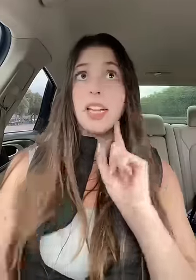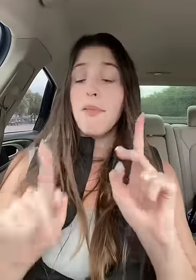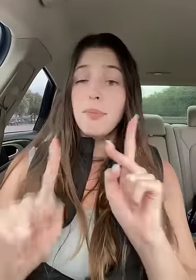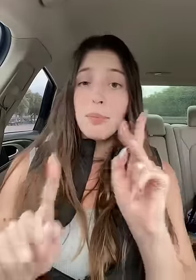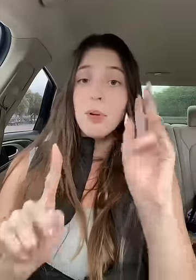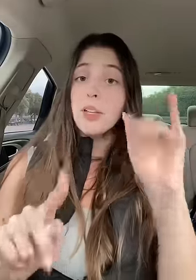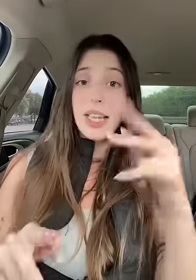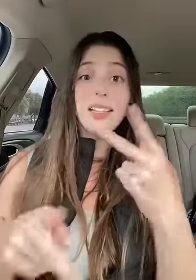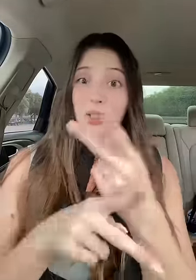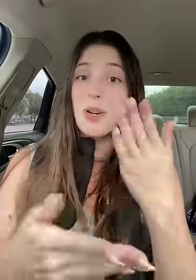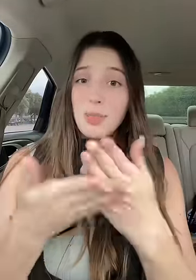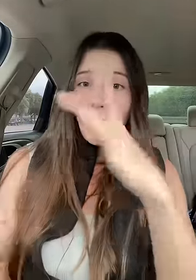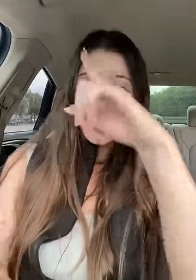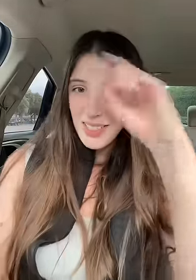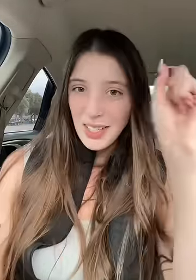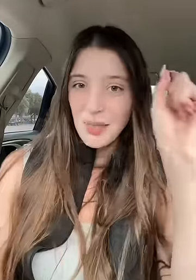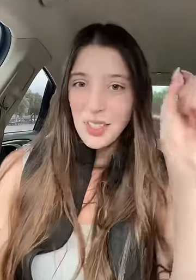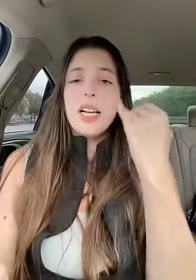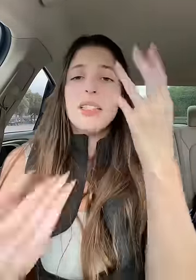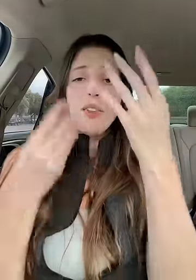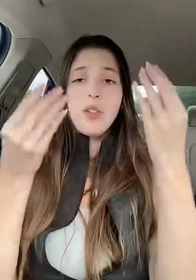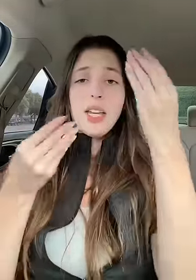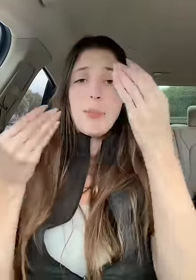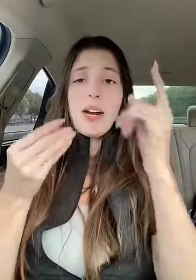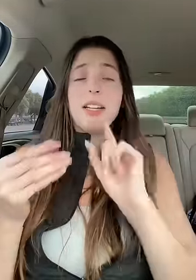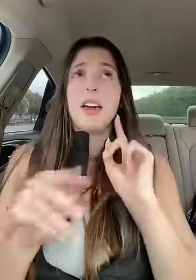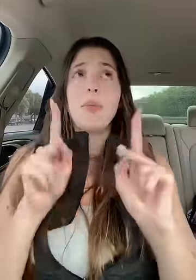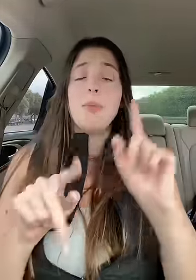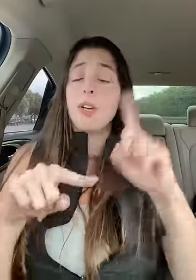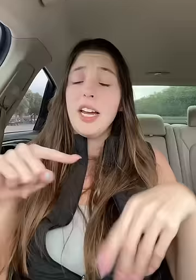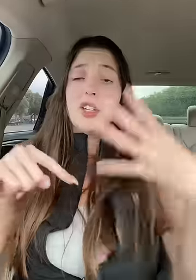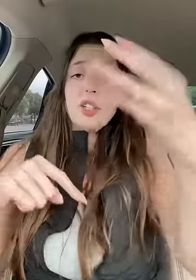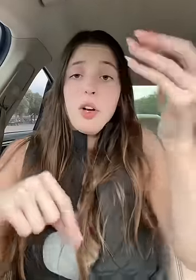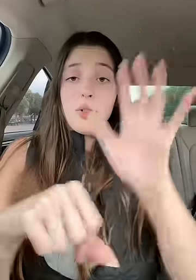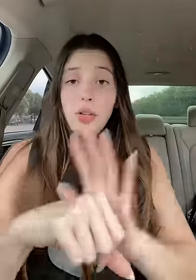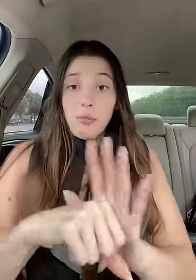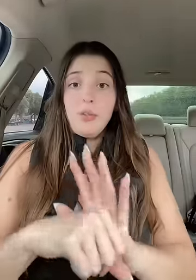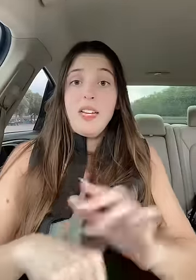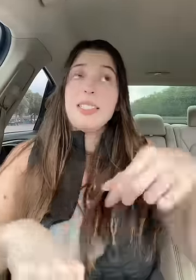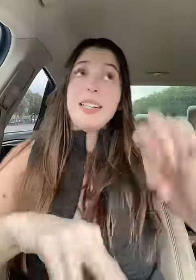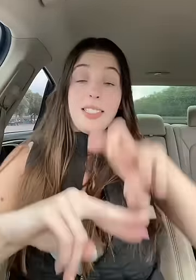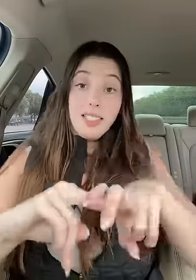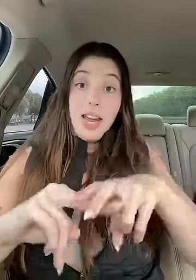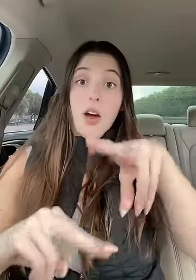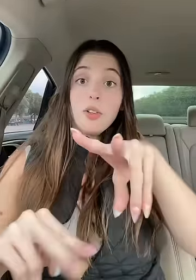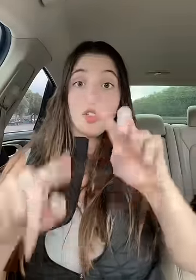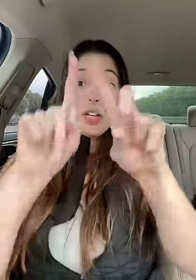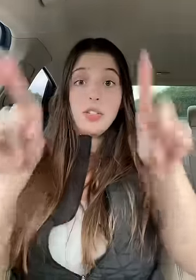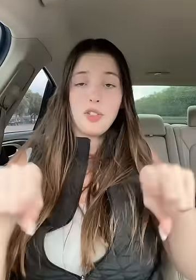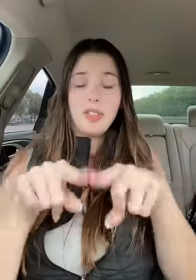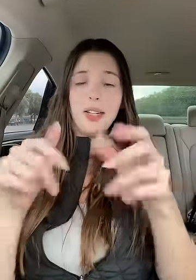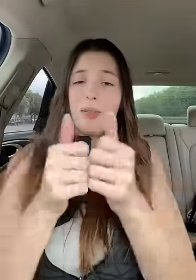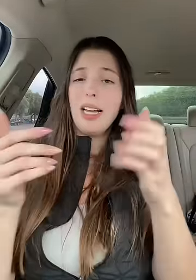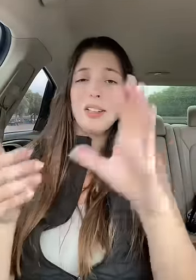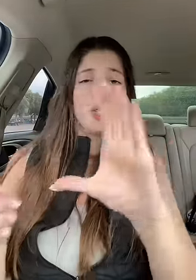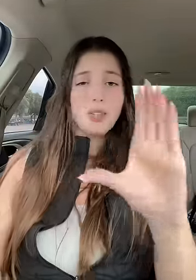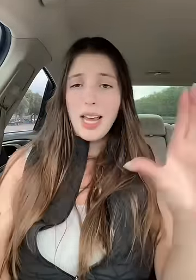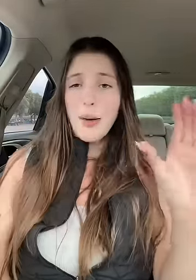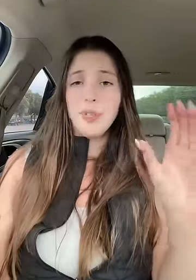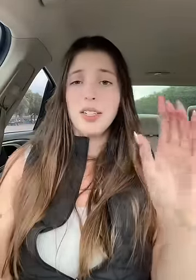deaf people that's the worst part of summer. Because if you think about it, deaf people can't just go to the movies, sit down, look at the screen without the closed captions.